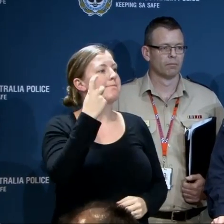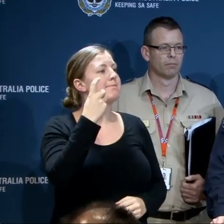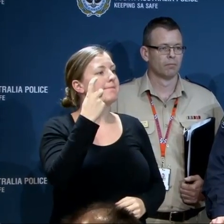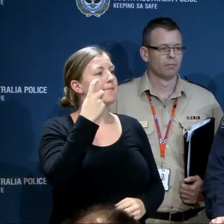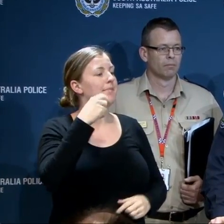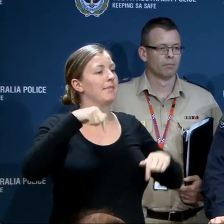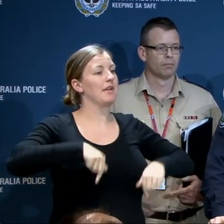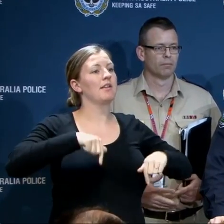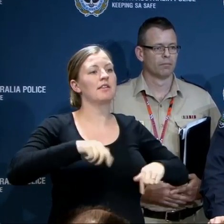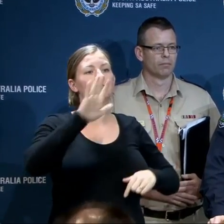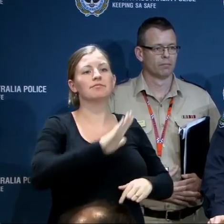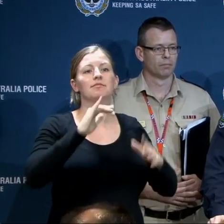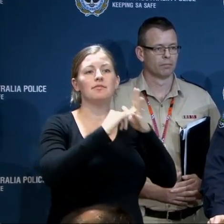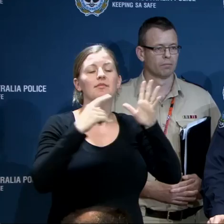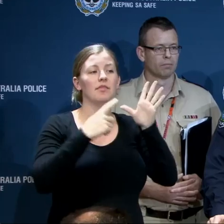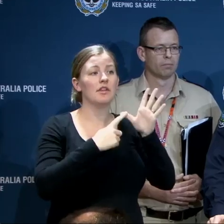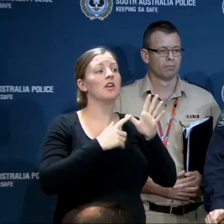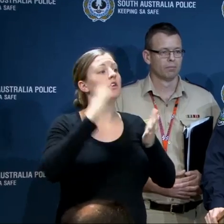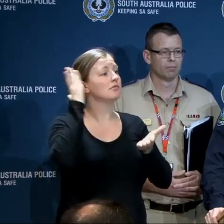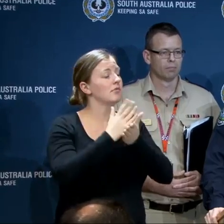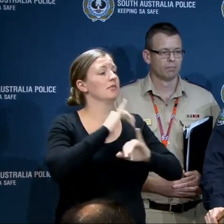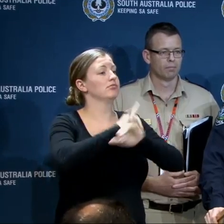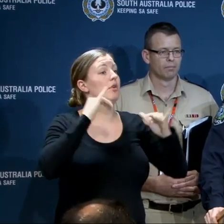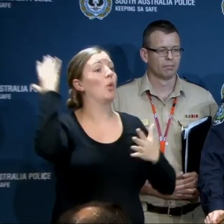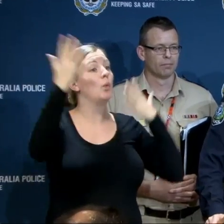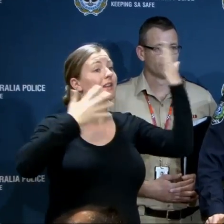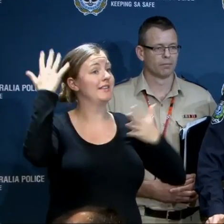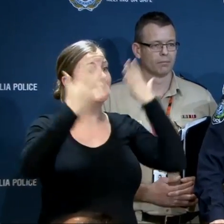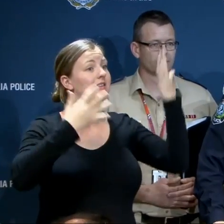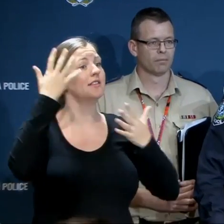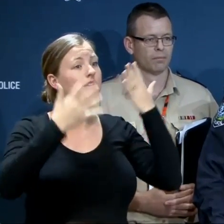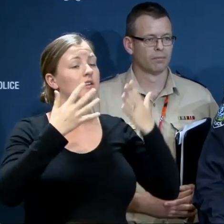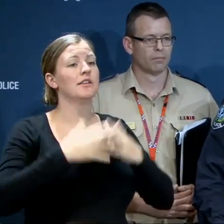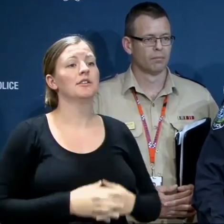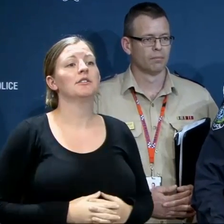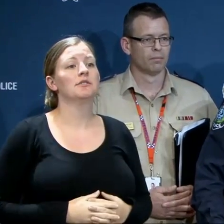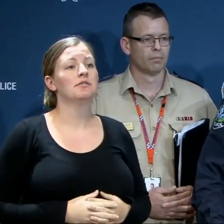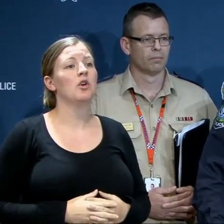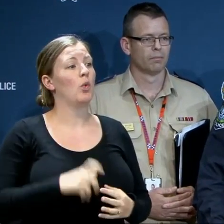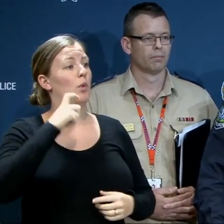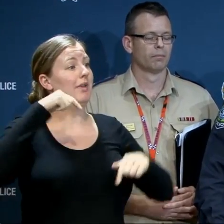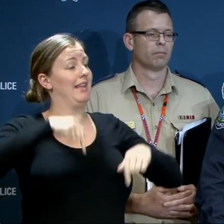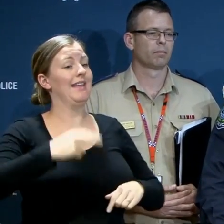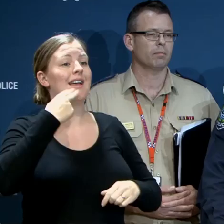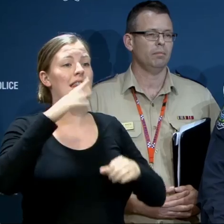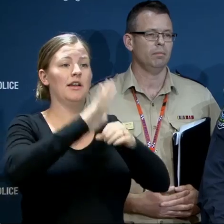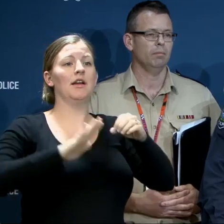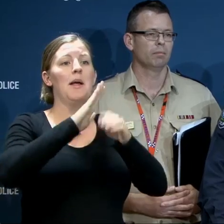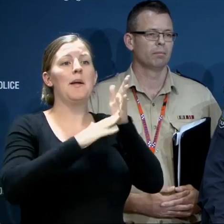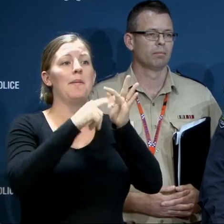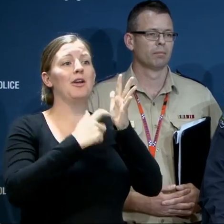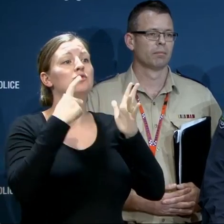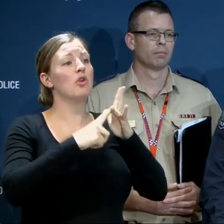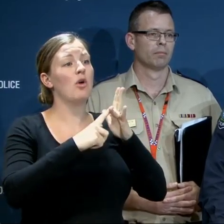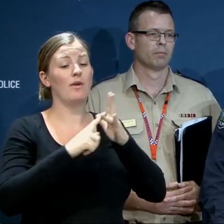in the weather with destructive winds potentially hitting the wider metropolitan area of Adelaide after